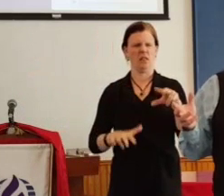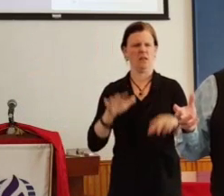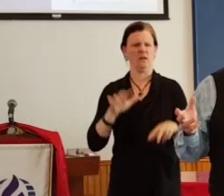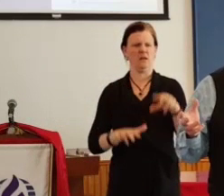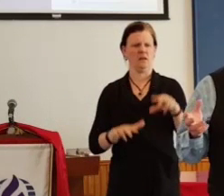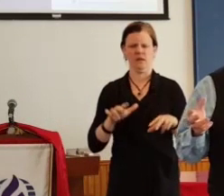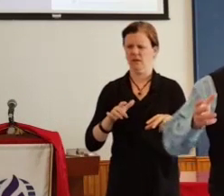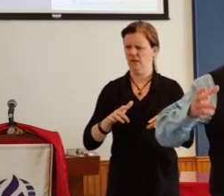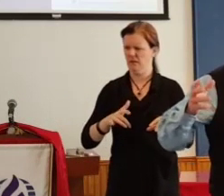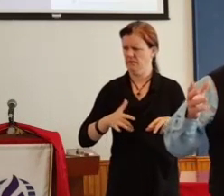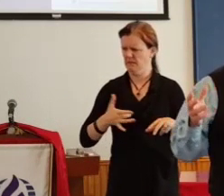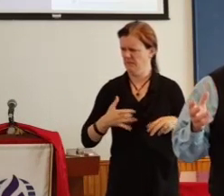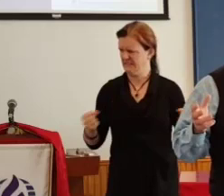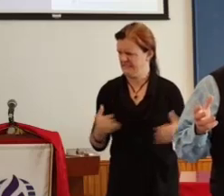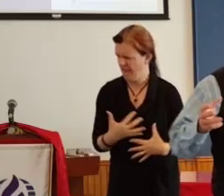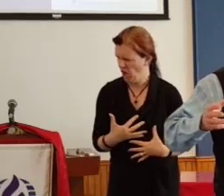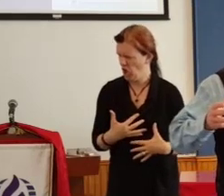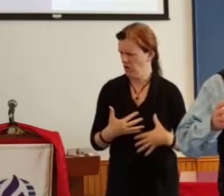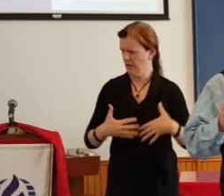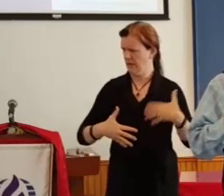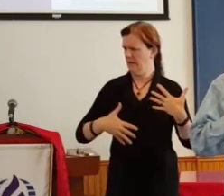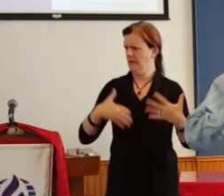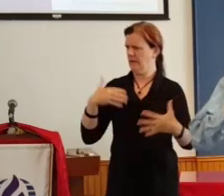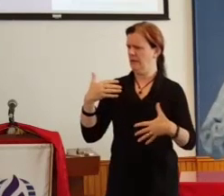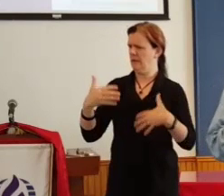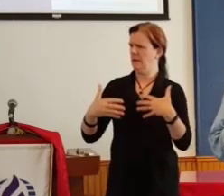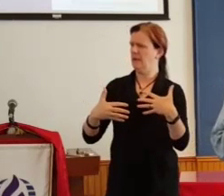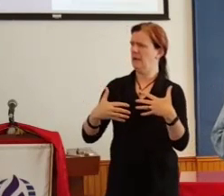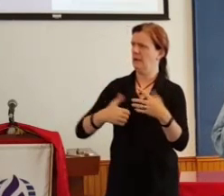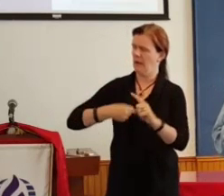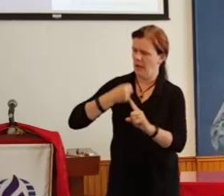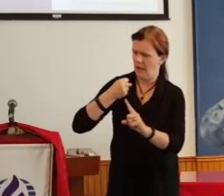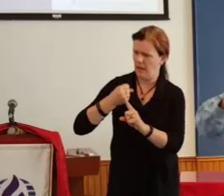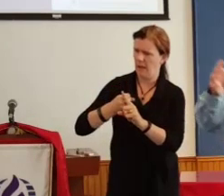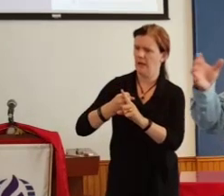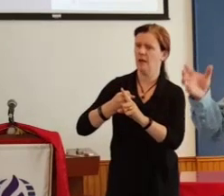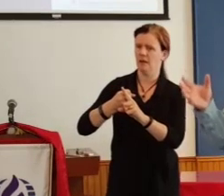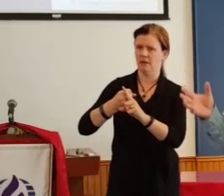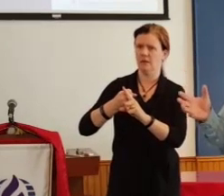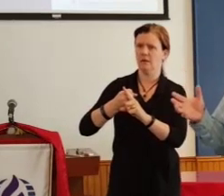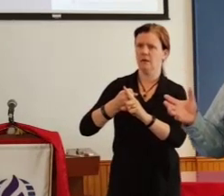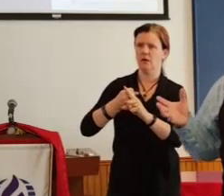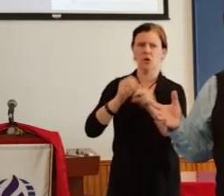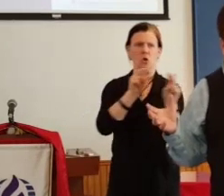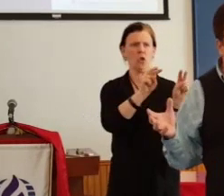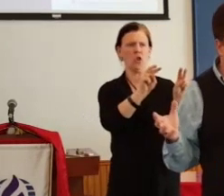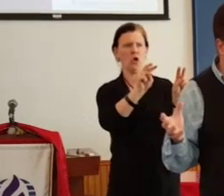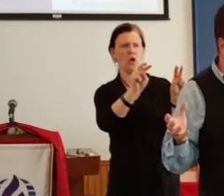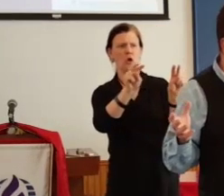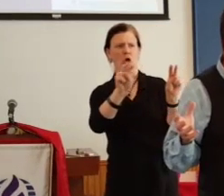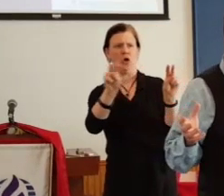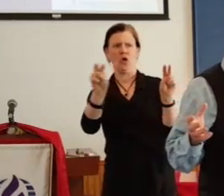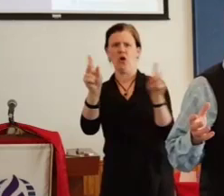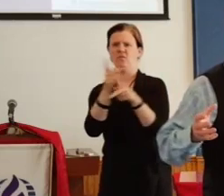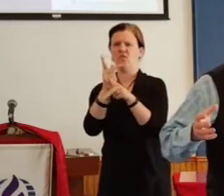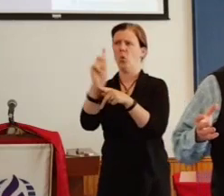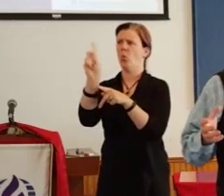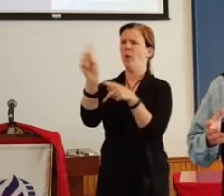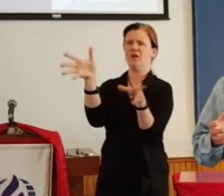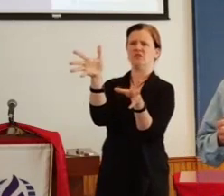sudden out of the blue. And along about the time as you start looking around trying to find out where that sound is coming from, all